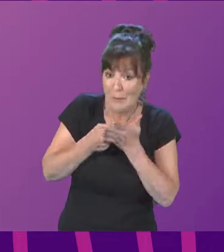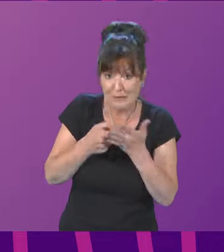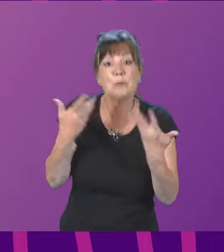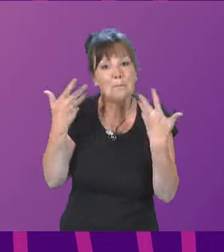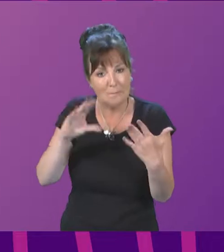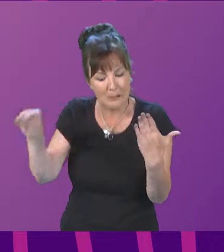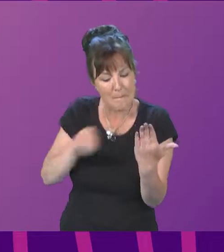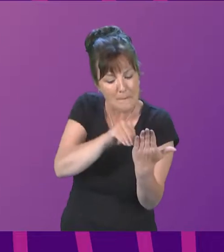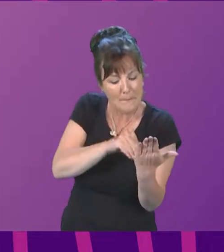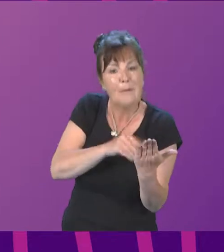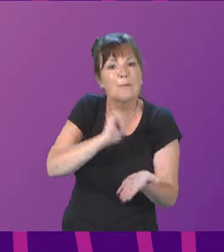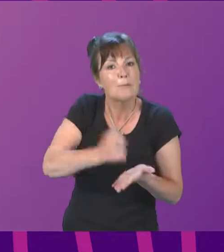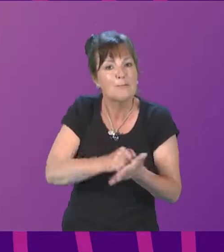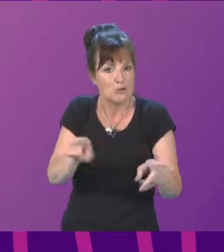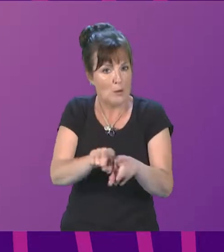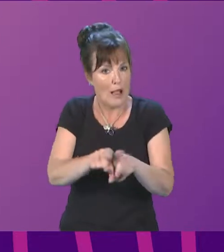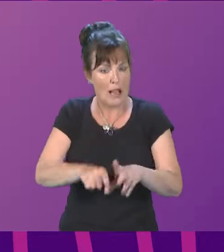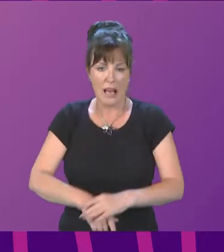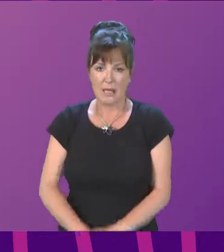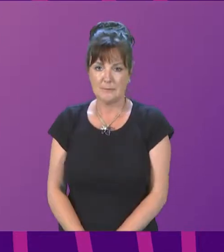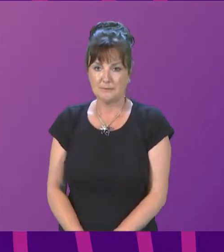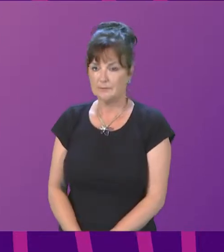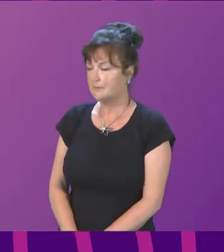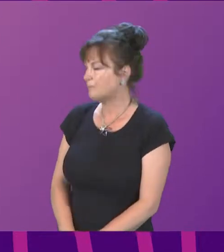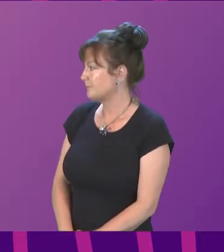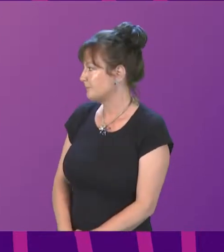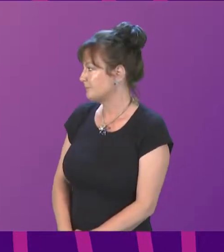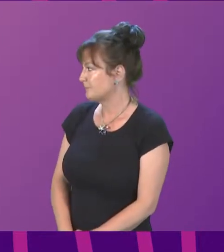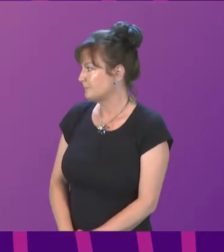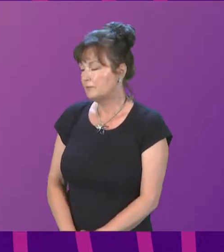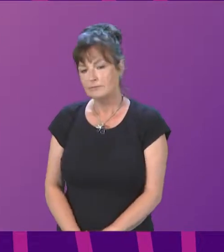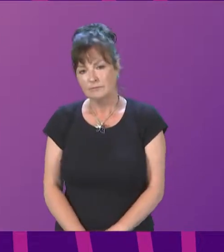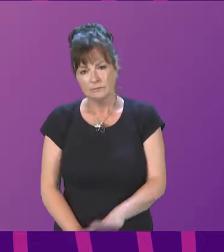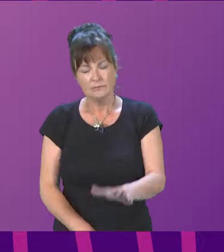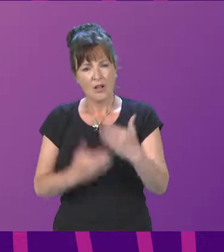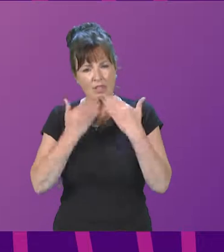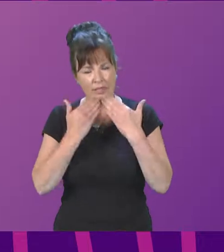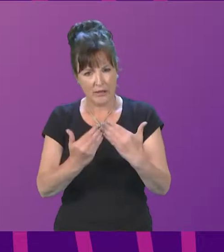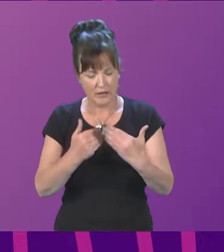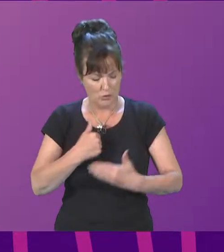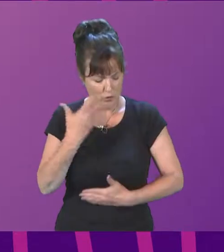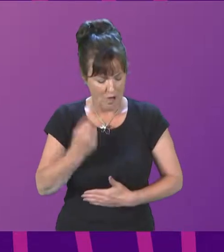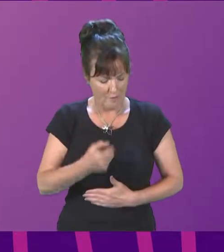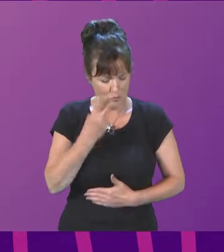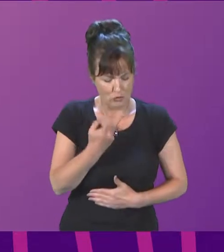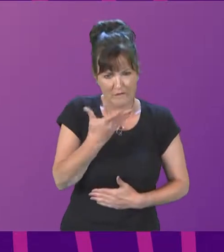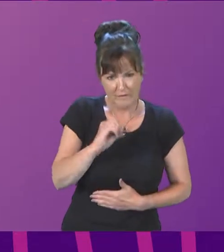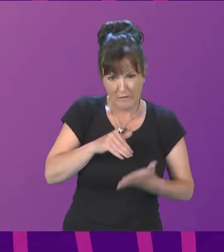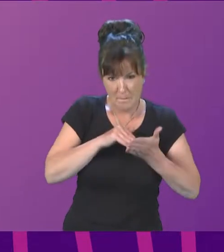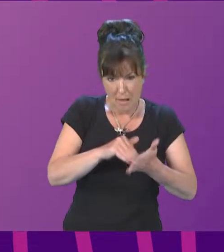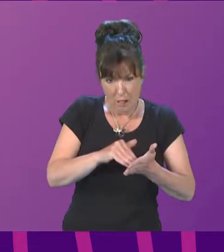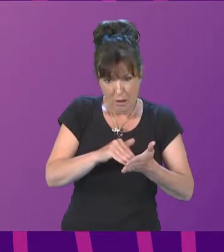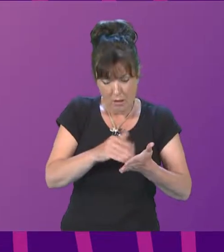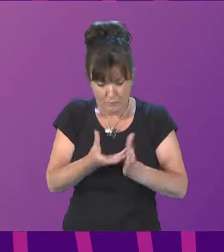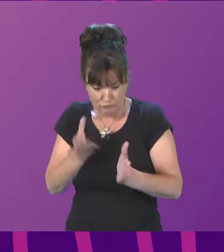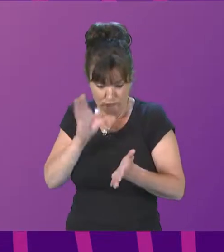also been published too. Clare Baker. Clare you. So we have 250 million has been committed to this over five